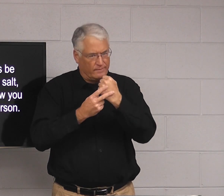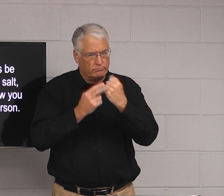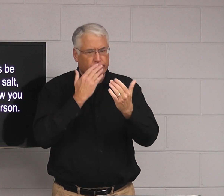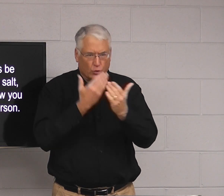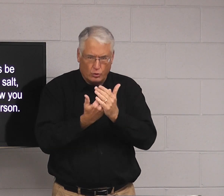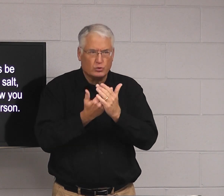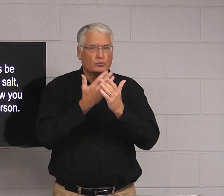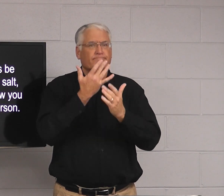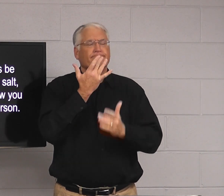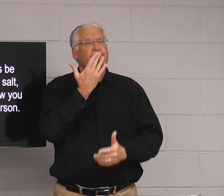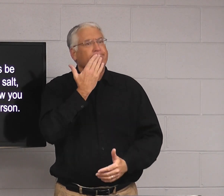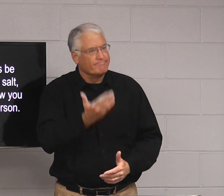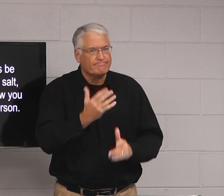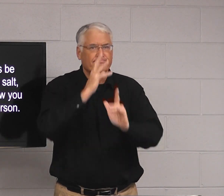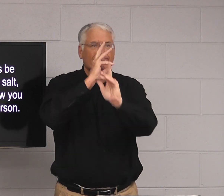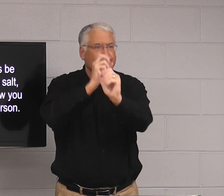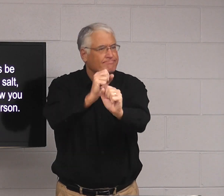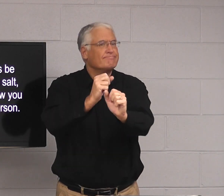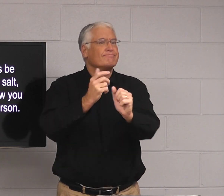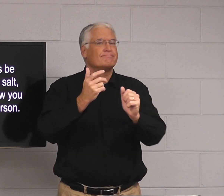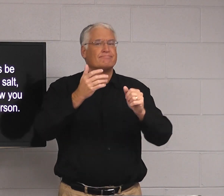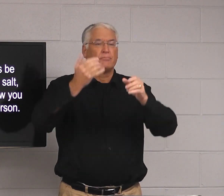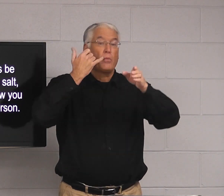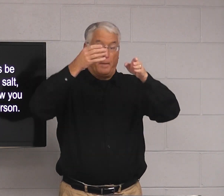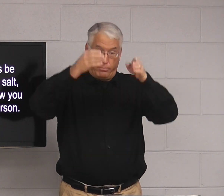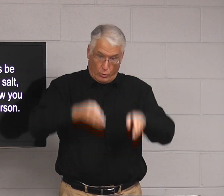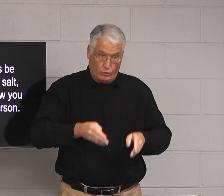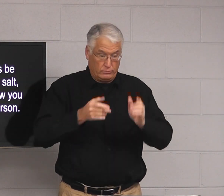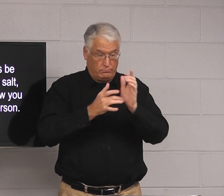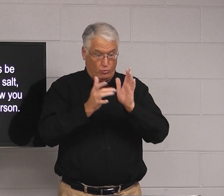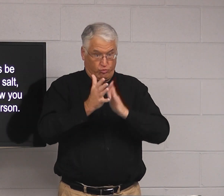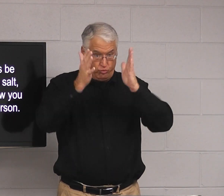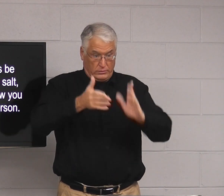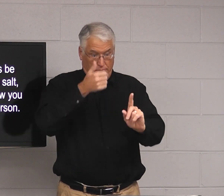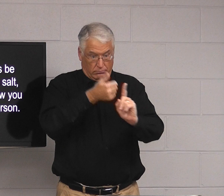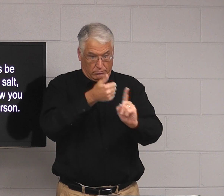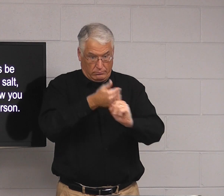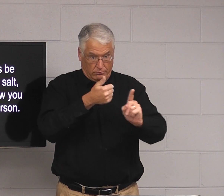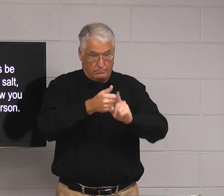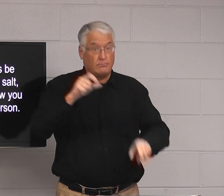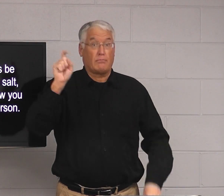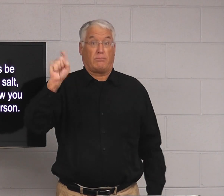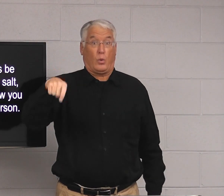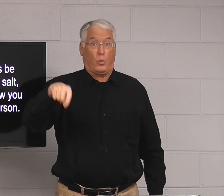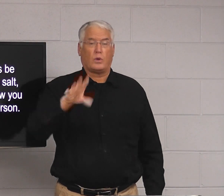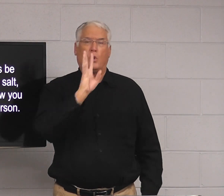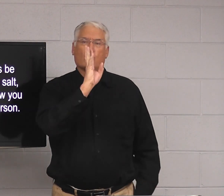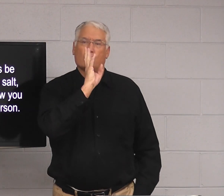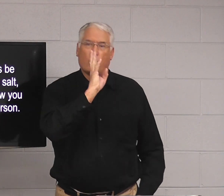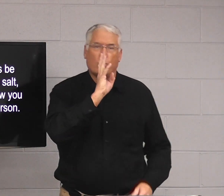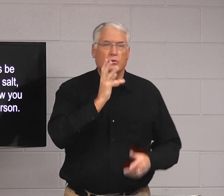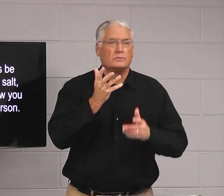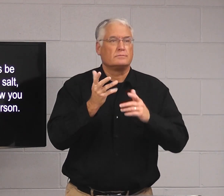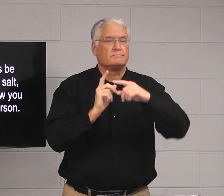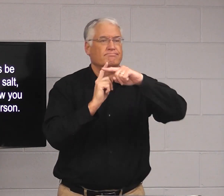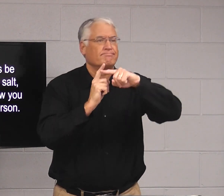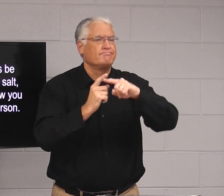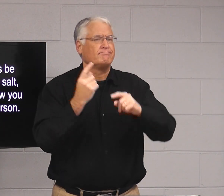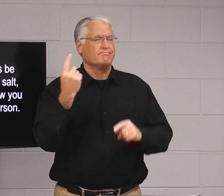causing it to decay. But it saves things. It also makes it taste good. So if a person is a Christian, they must talk positively.